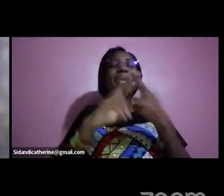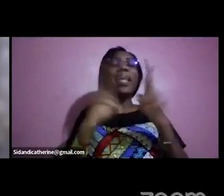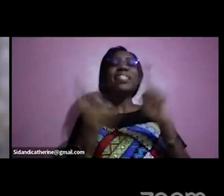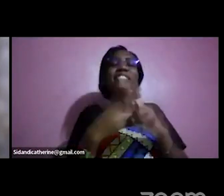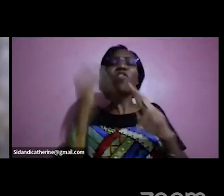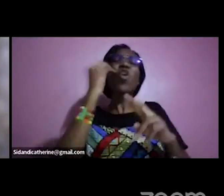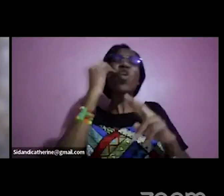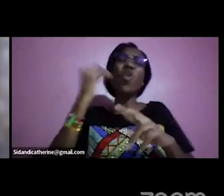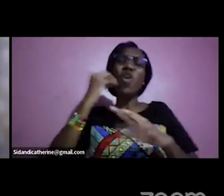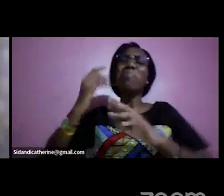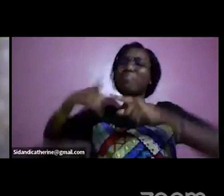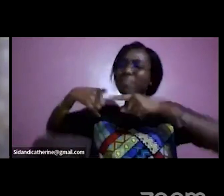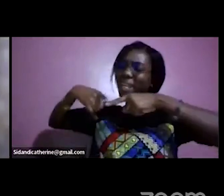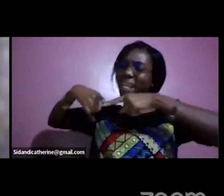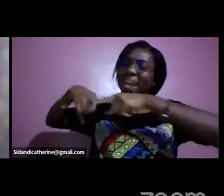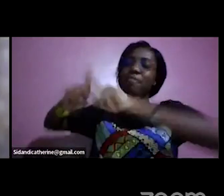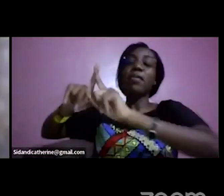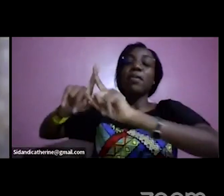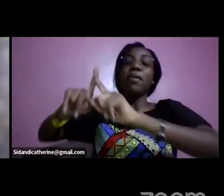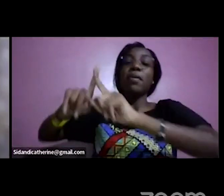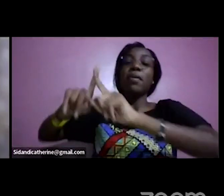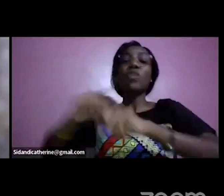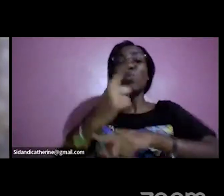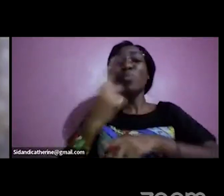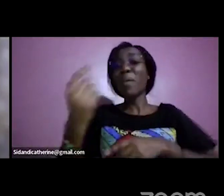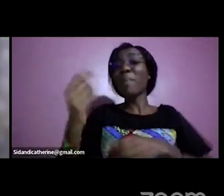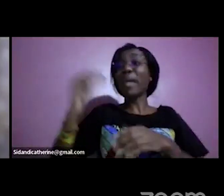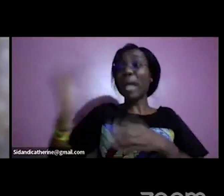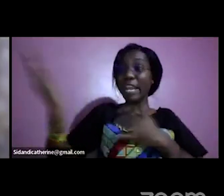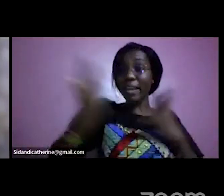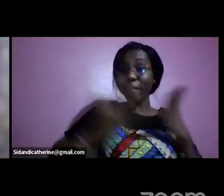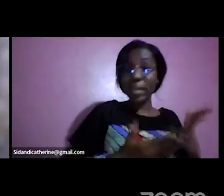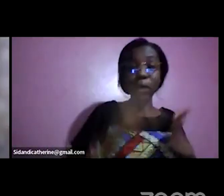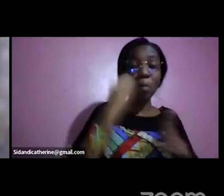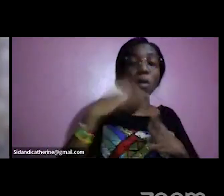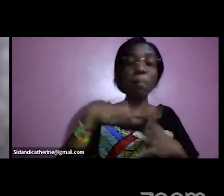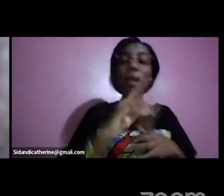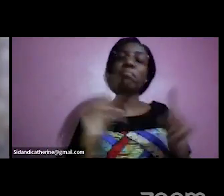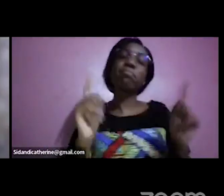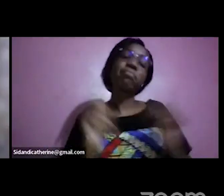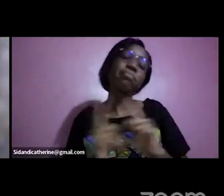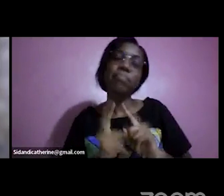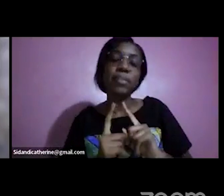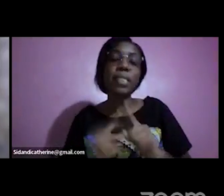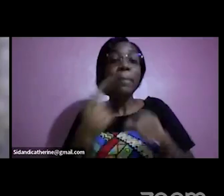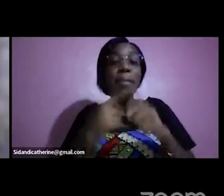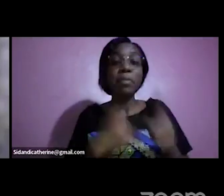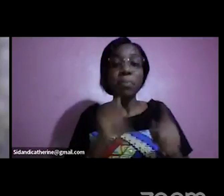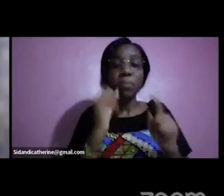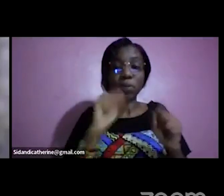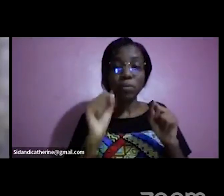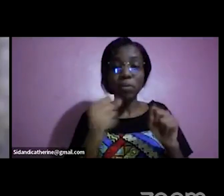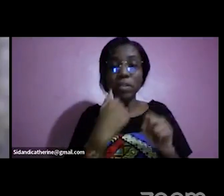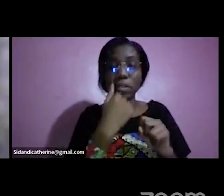most of my generation has grown up in a home with very many persons but i can tell you all those persons if there is a